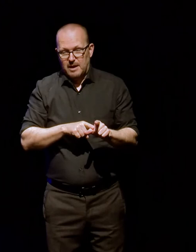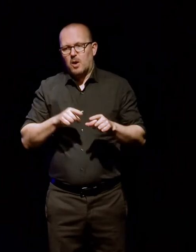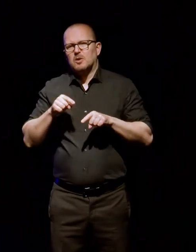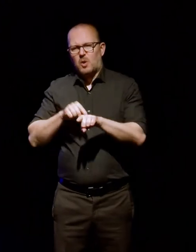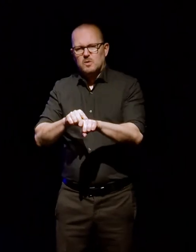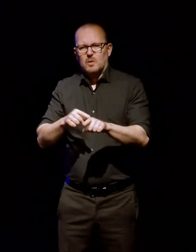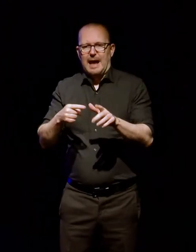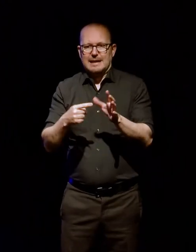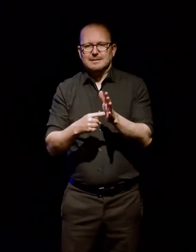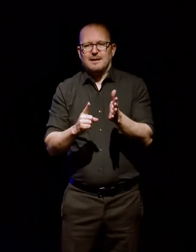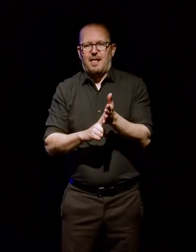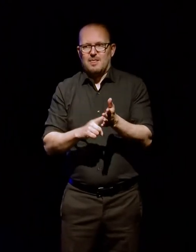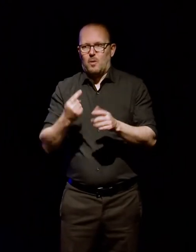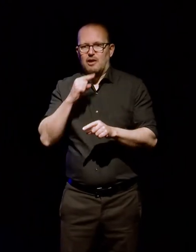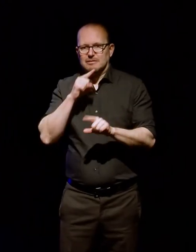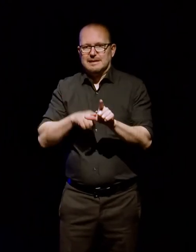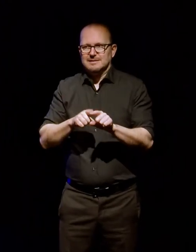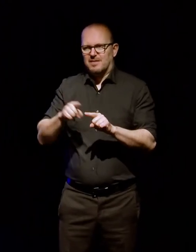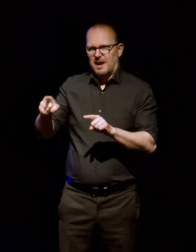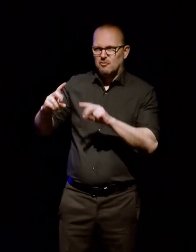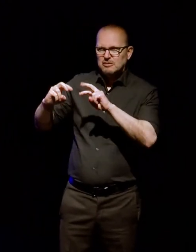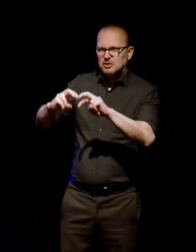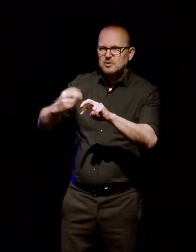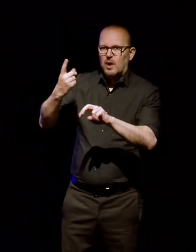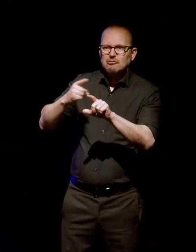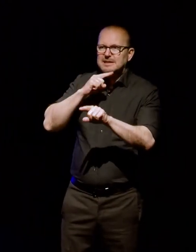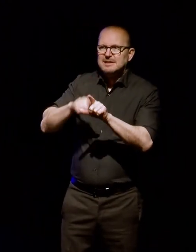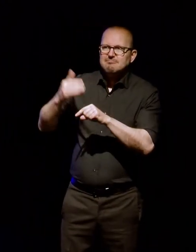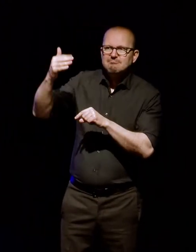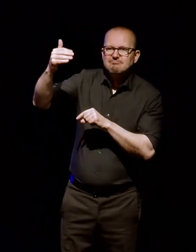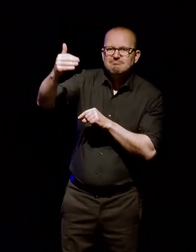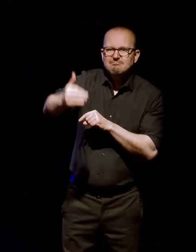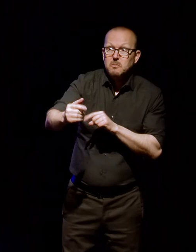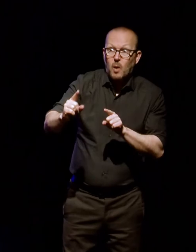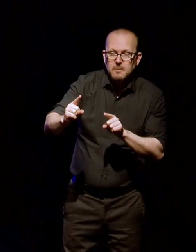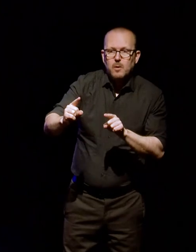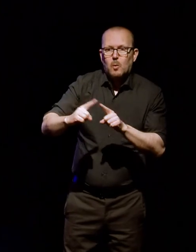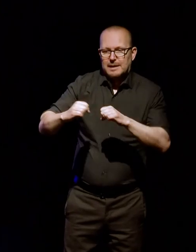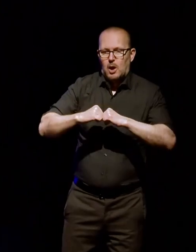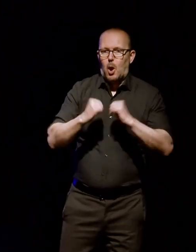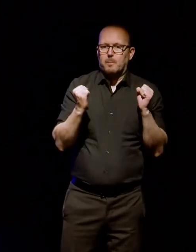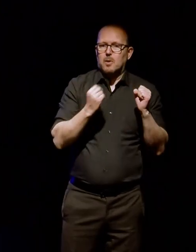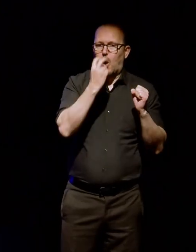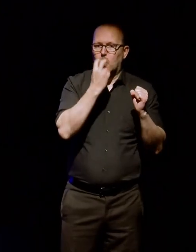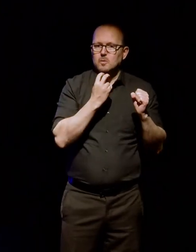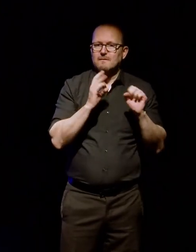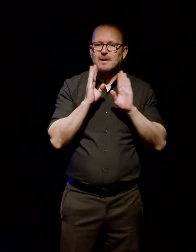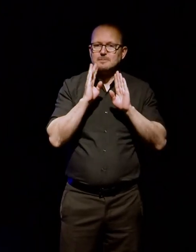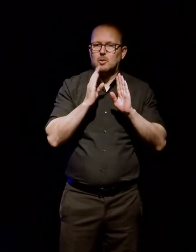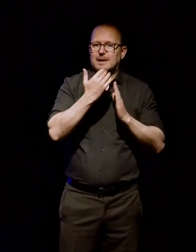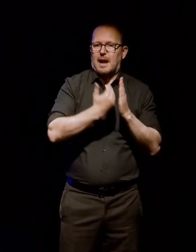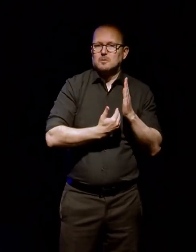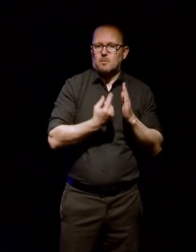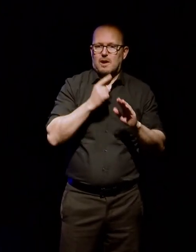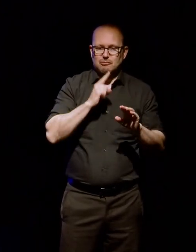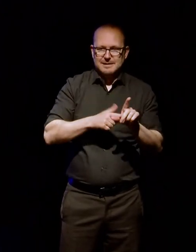Alexander Turnbull Library research in 100 years look like? Well, we'll be able to open these Facebook accounts from 100 years ago. Um, so that was kind